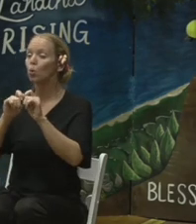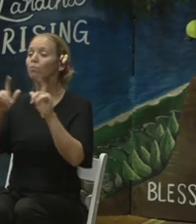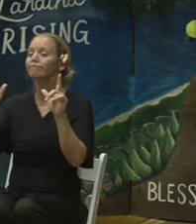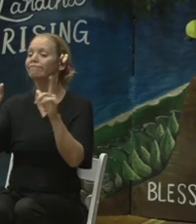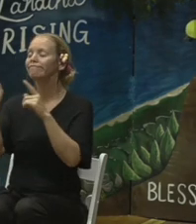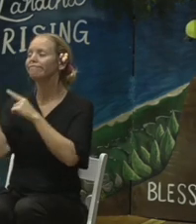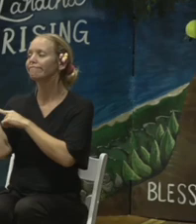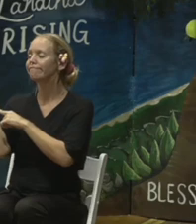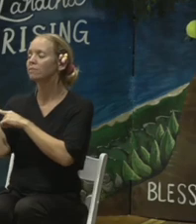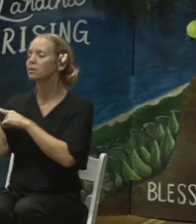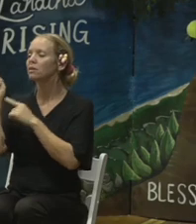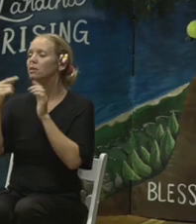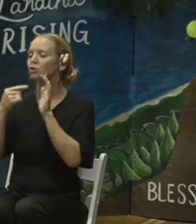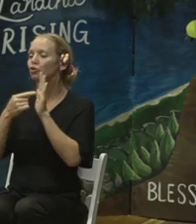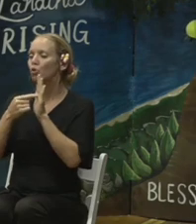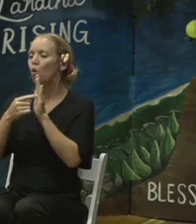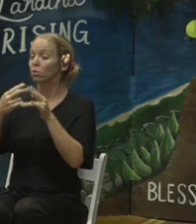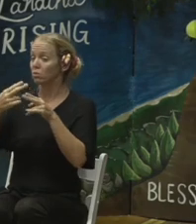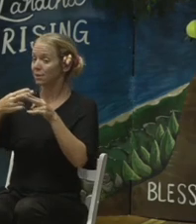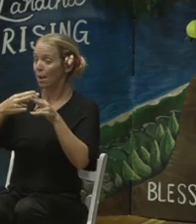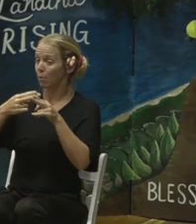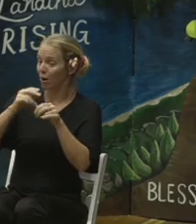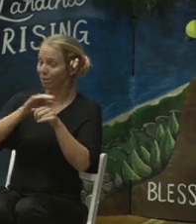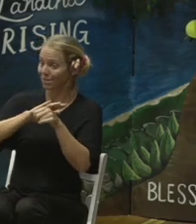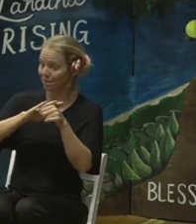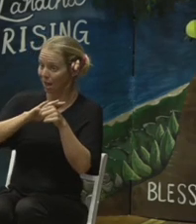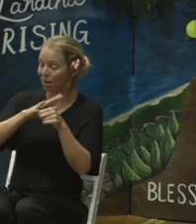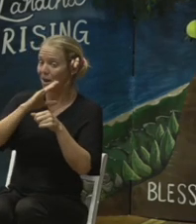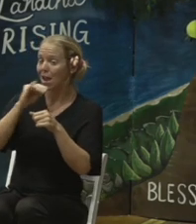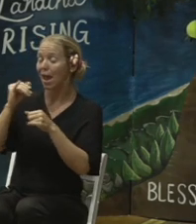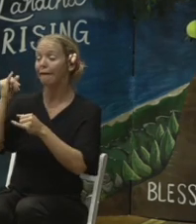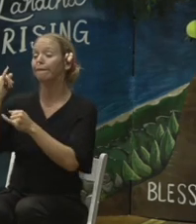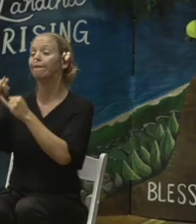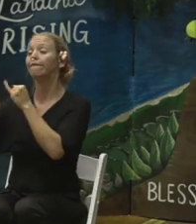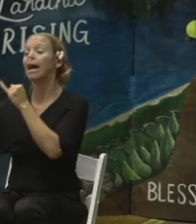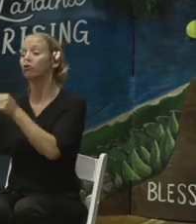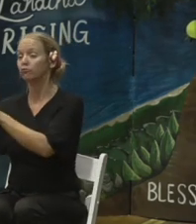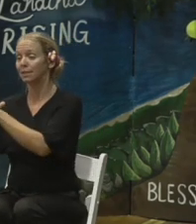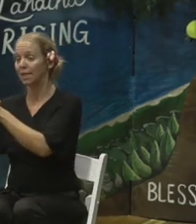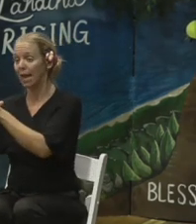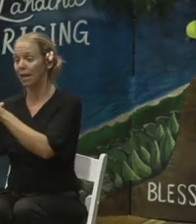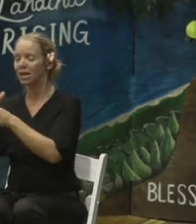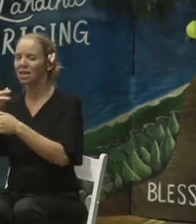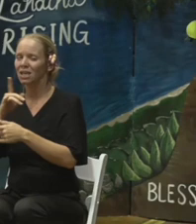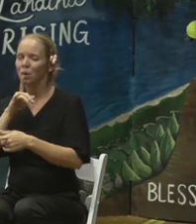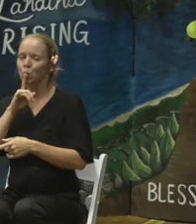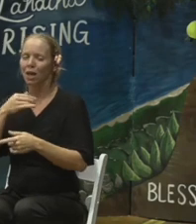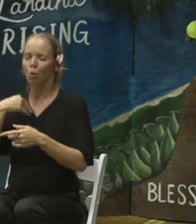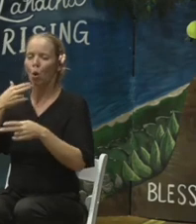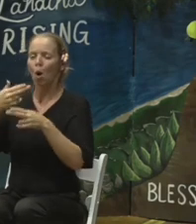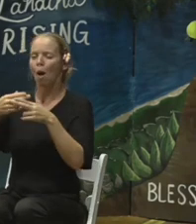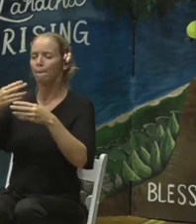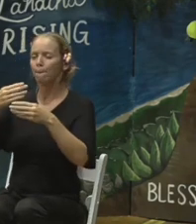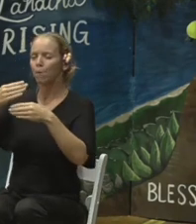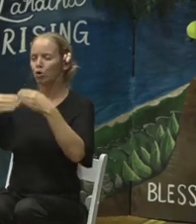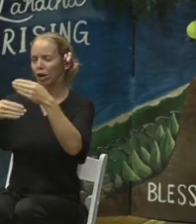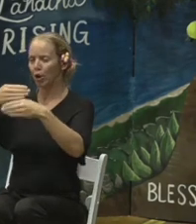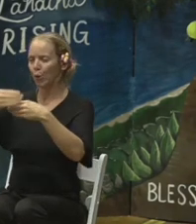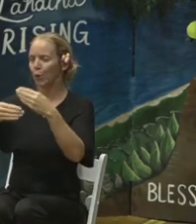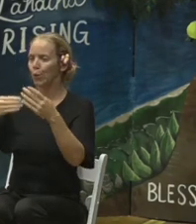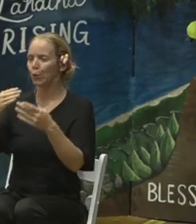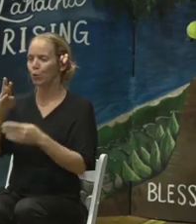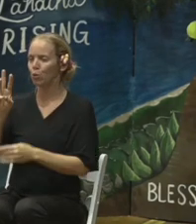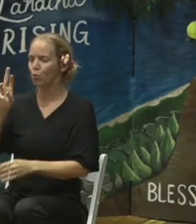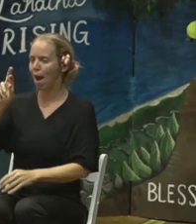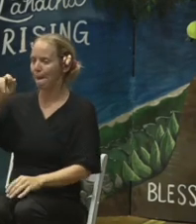site. So as the colonel mentioned, there is a system called burrito wrapping. So this upper picture here, you see a semi truck.